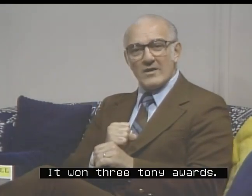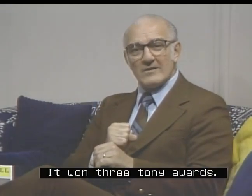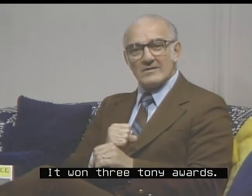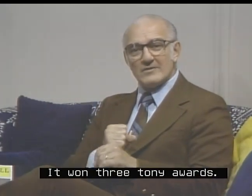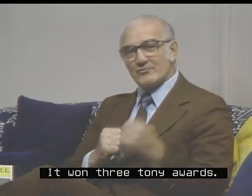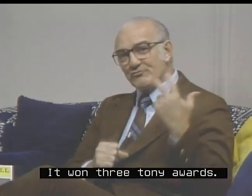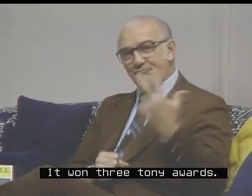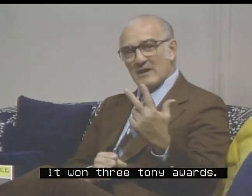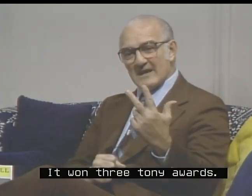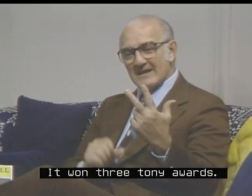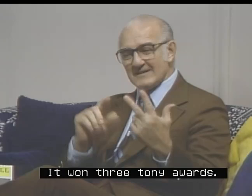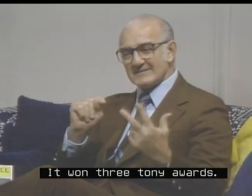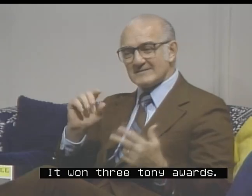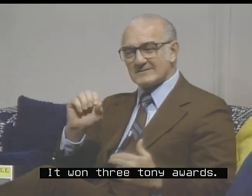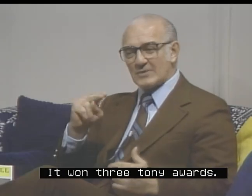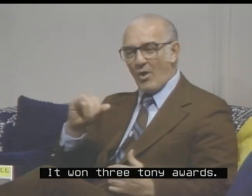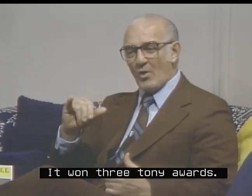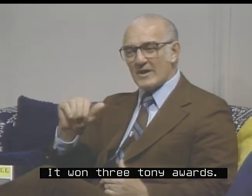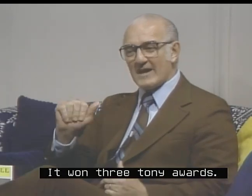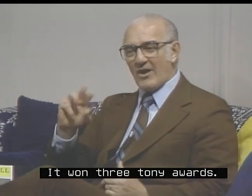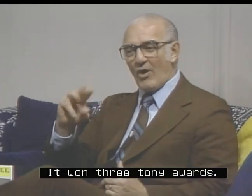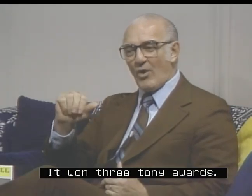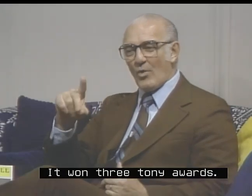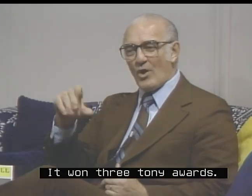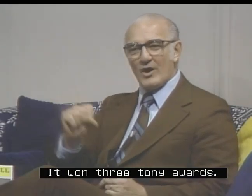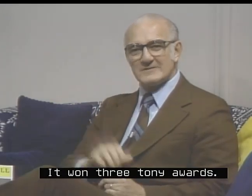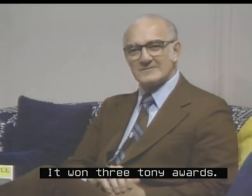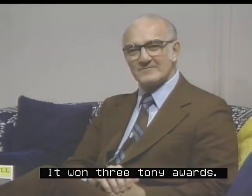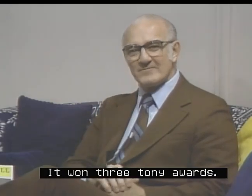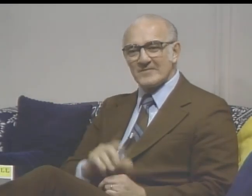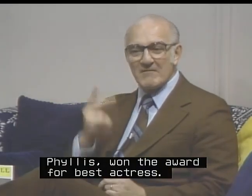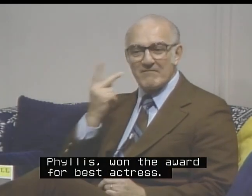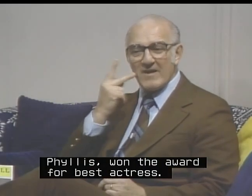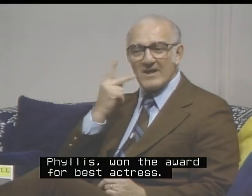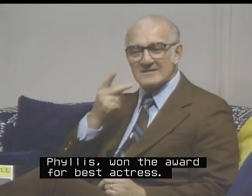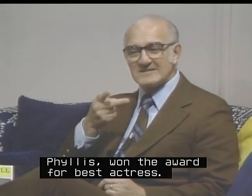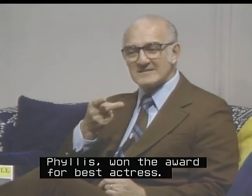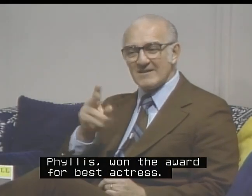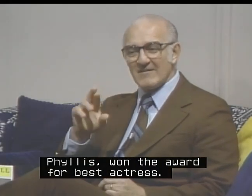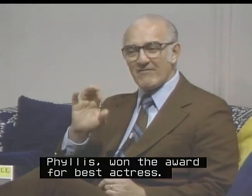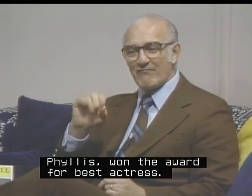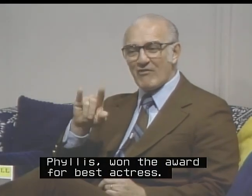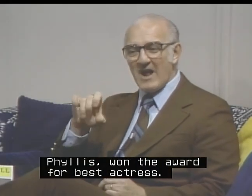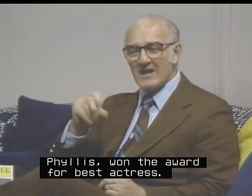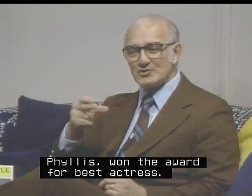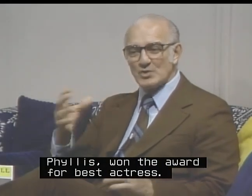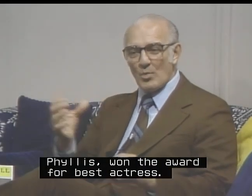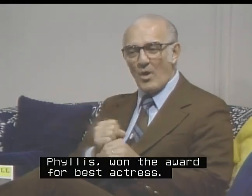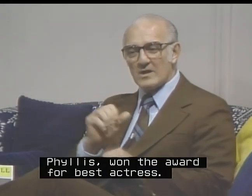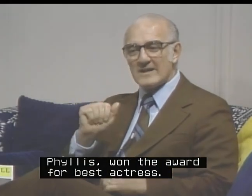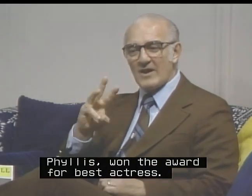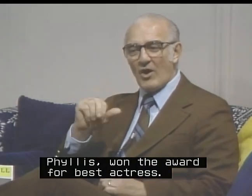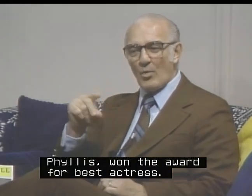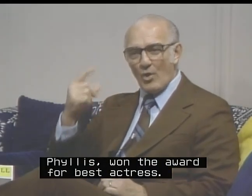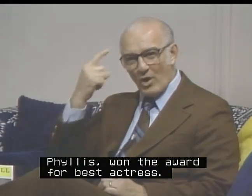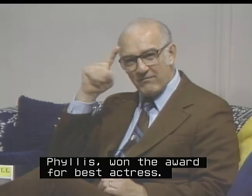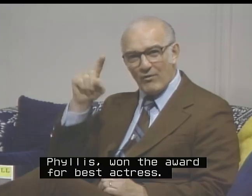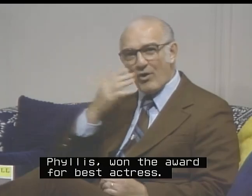three Tony Awards. Phyllis won the award for